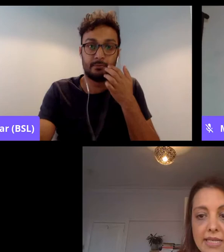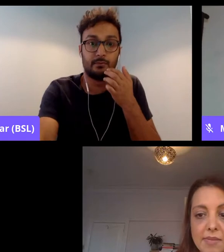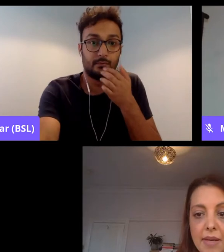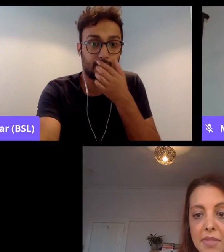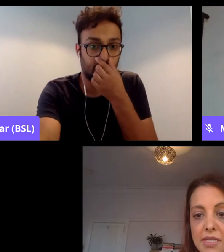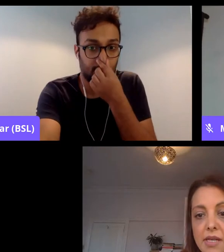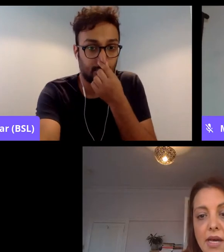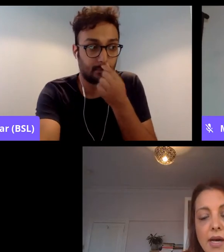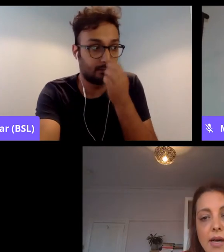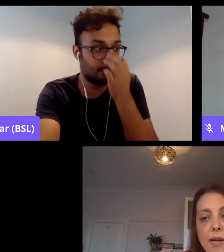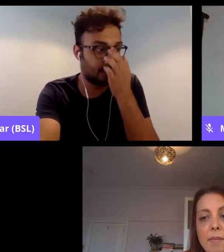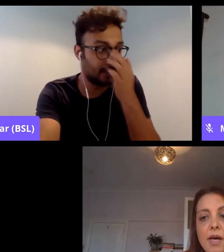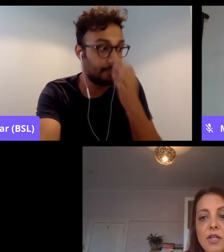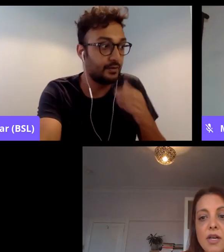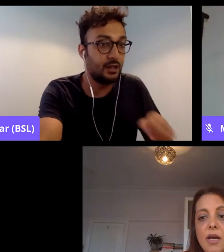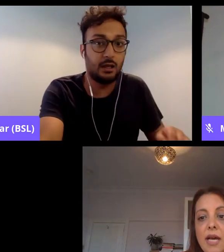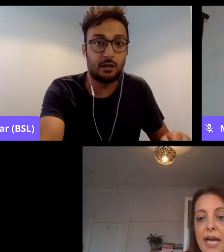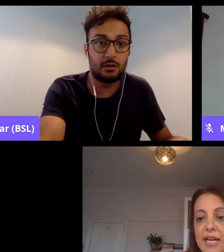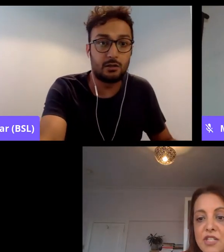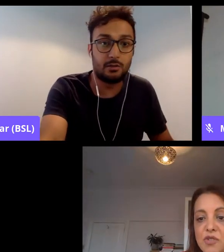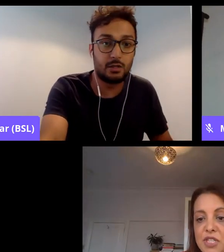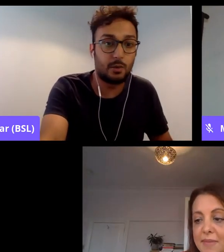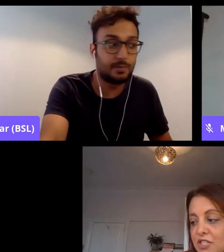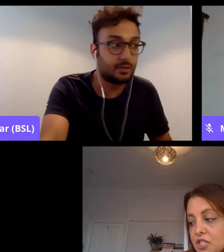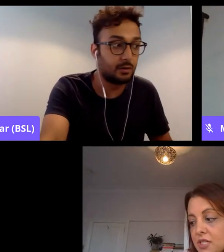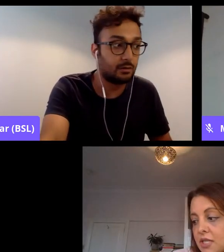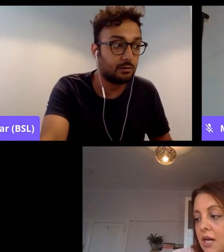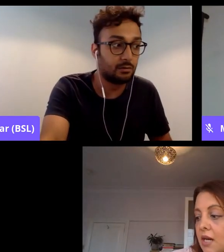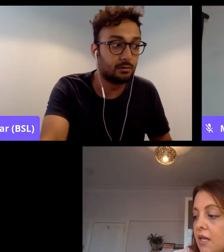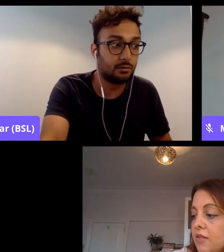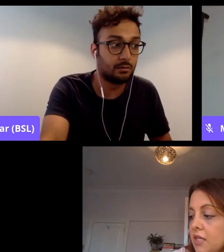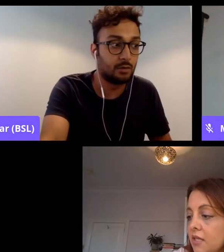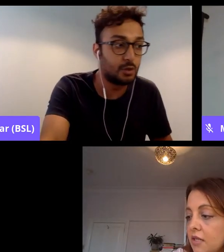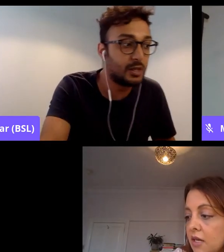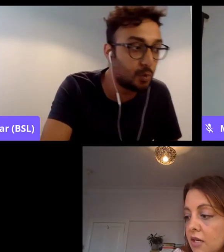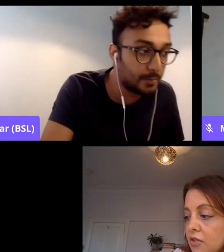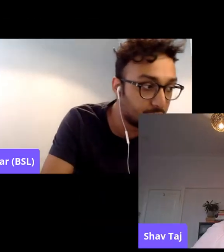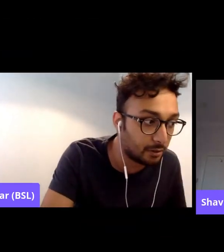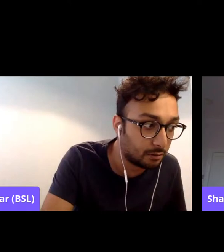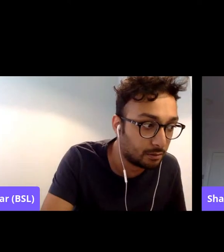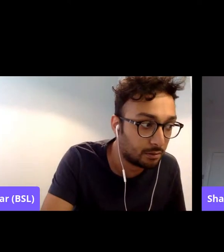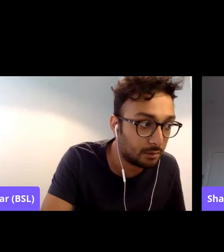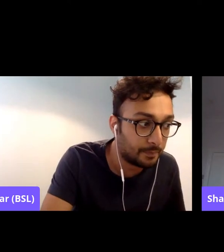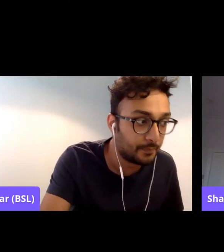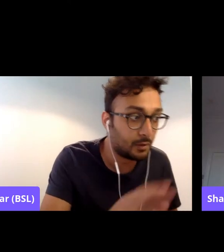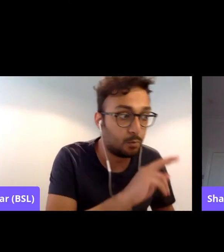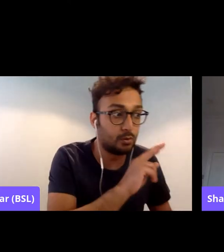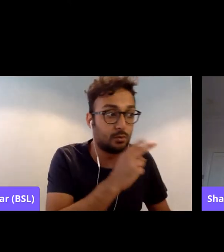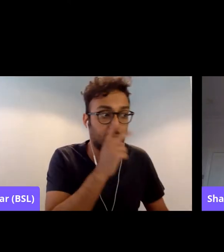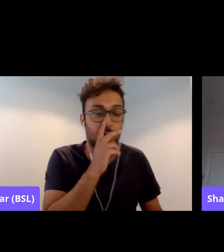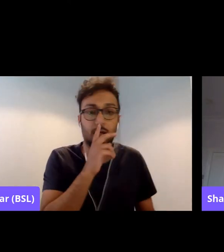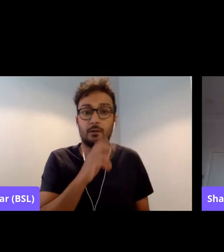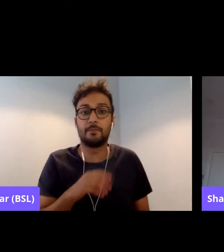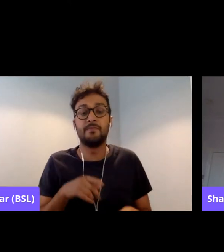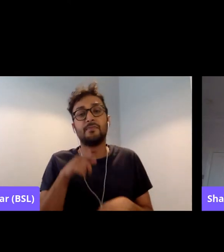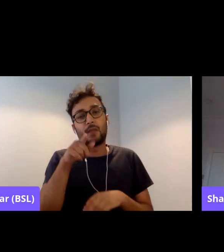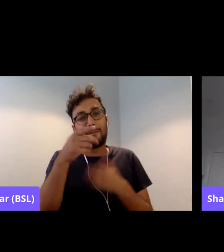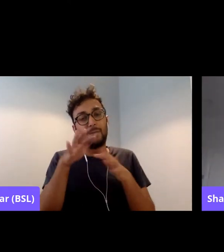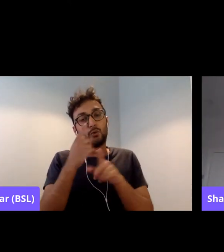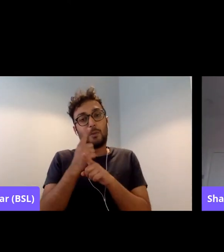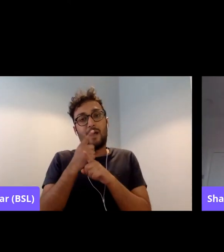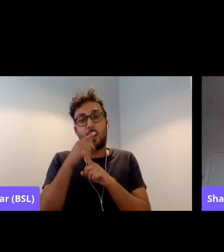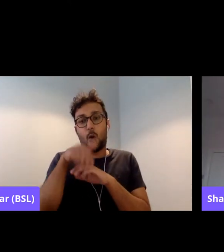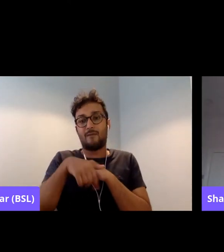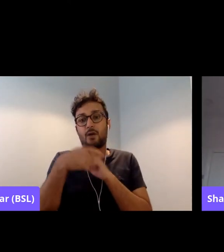Thanks, Mohammed. And you've just mentioned the Kurdish movement, and there is a trade union